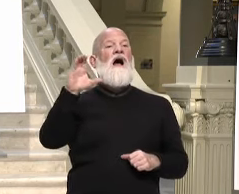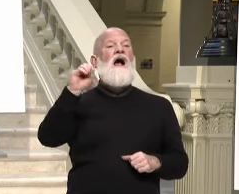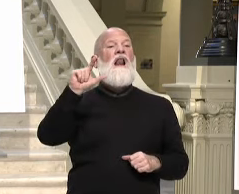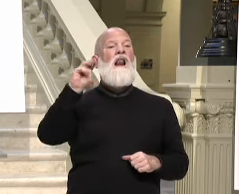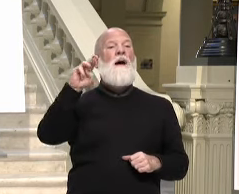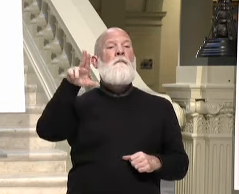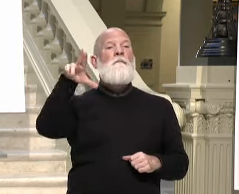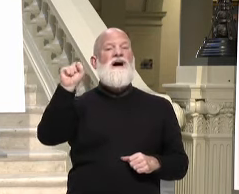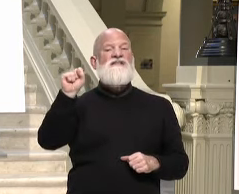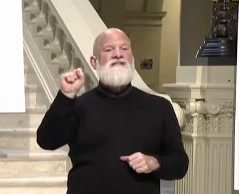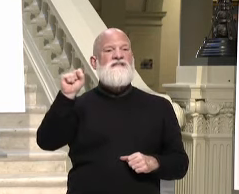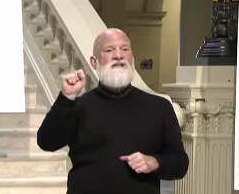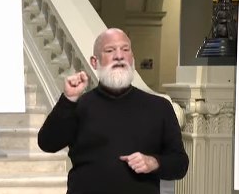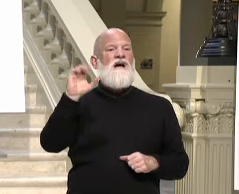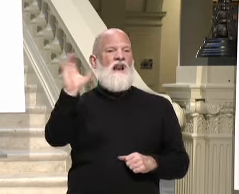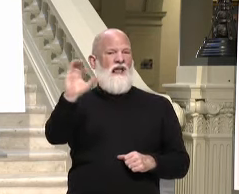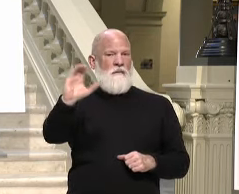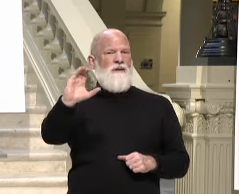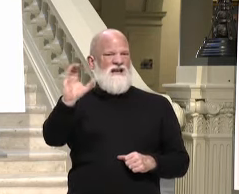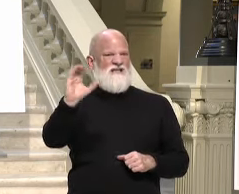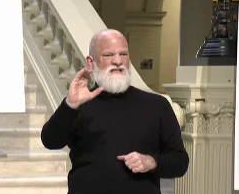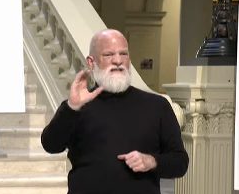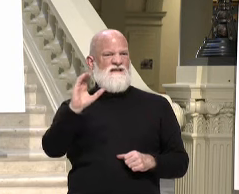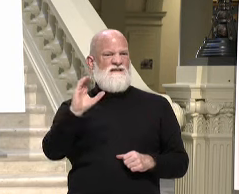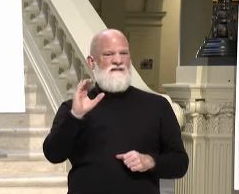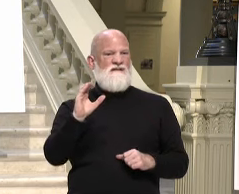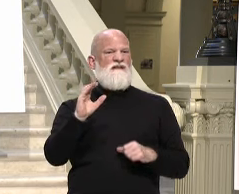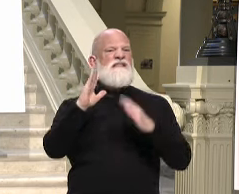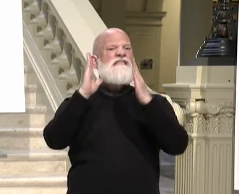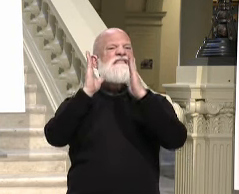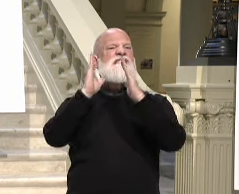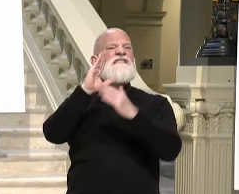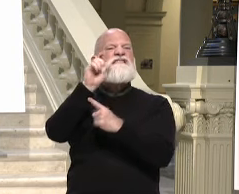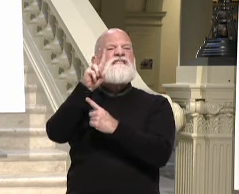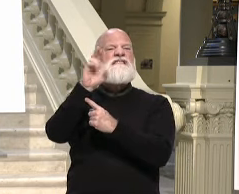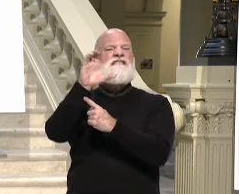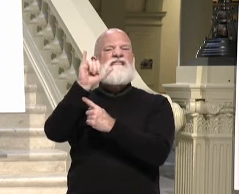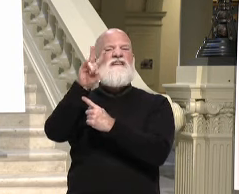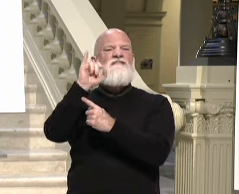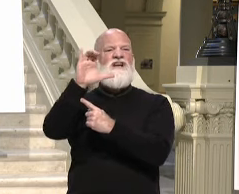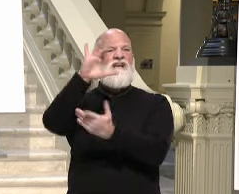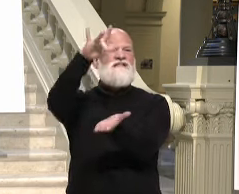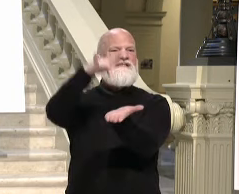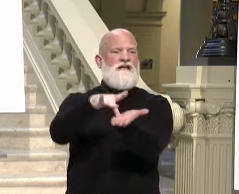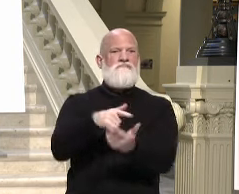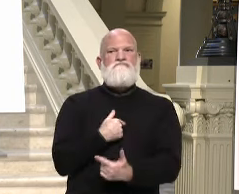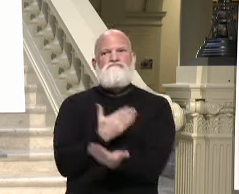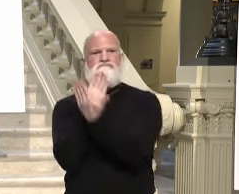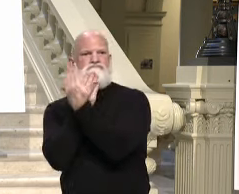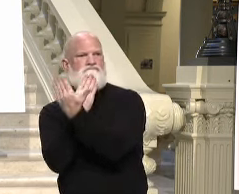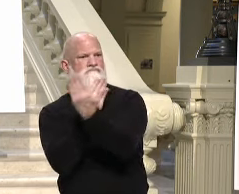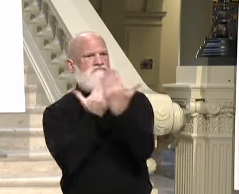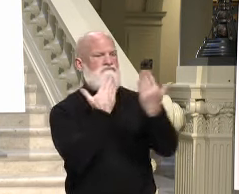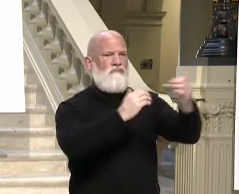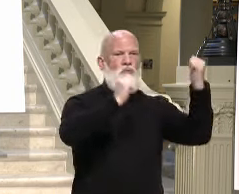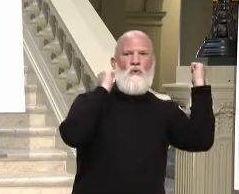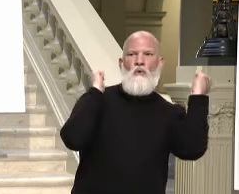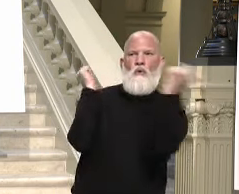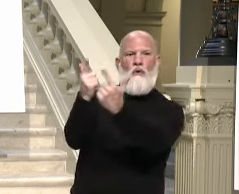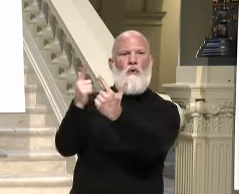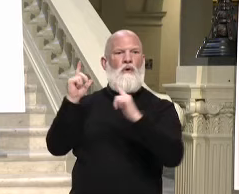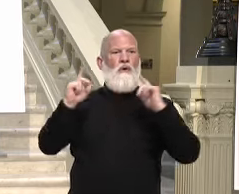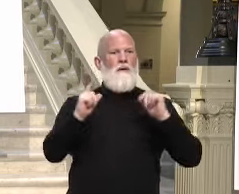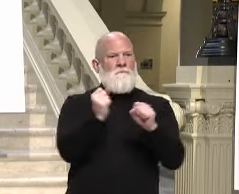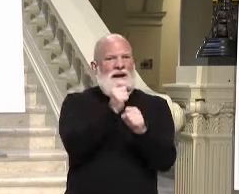with Gulfstream Aerospace Corporation, we're extremely grateful for their hospitality there. As the Governor mentioned, these sites will